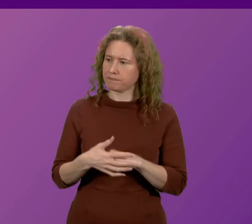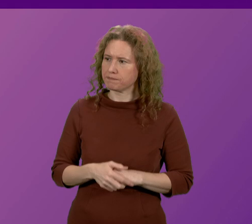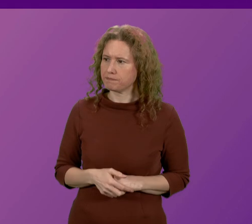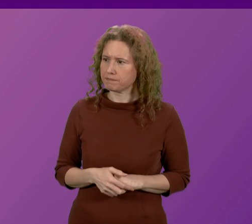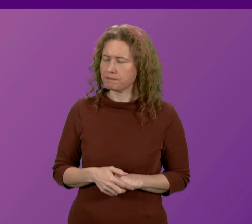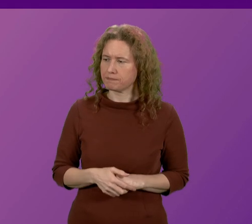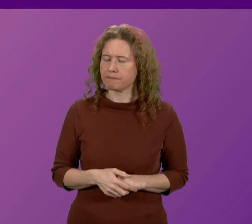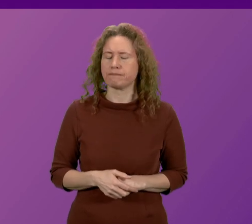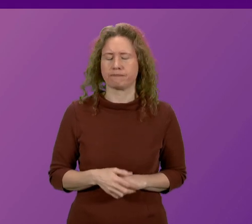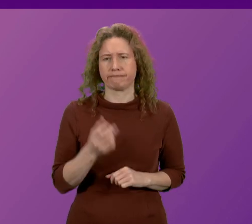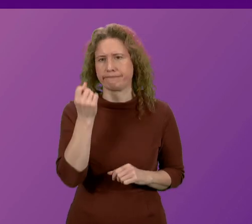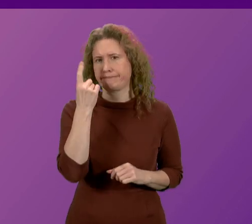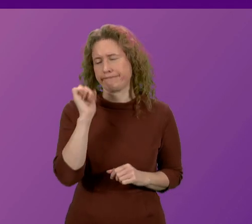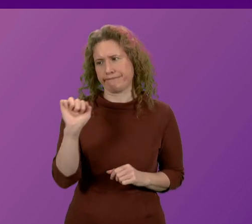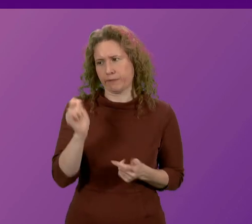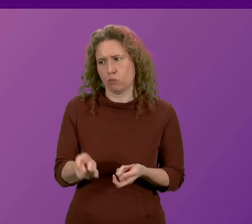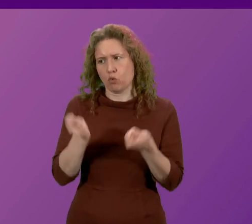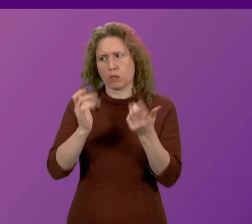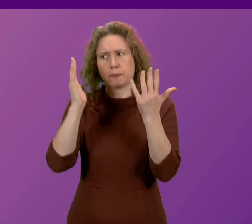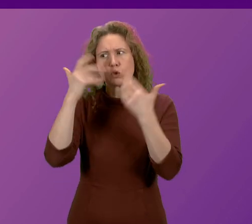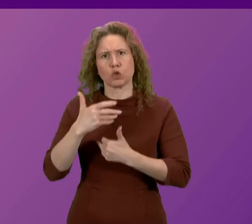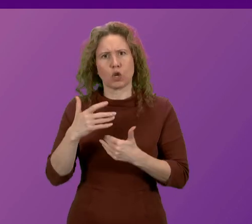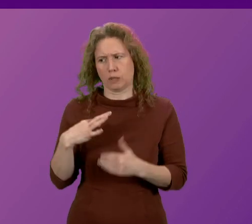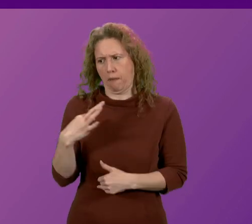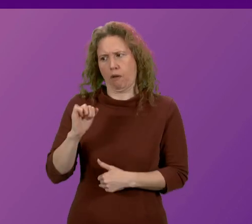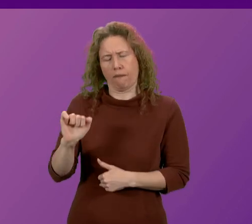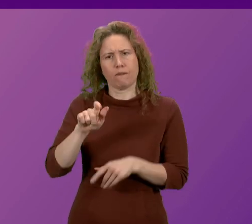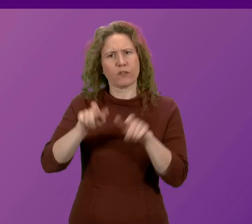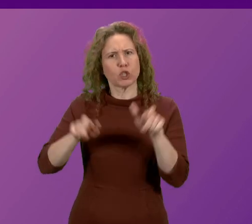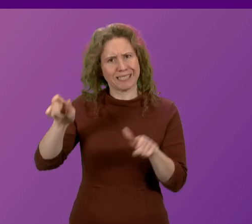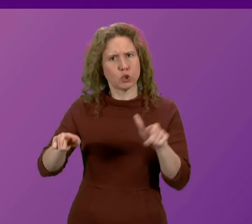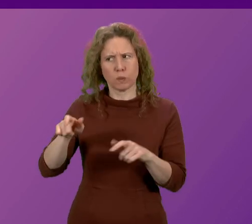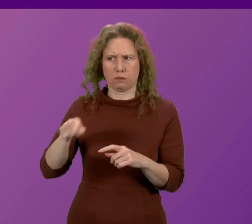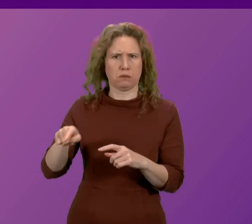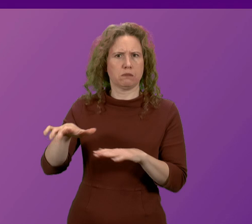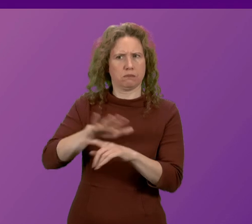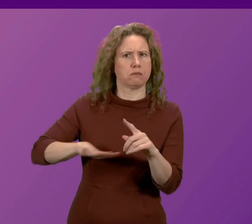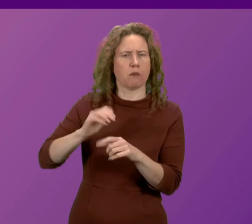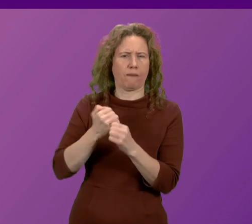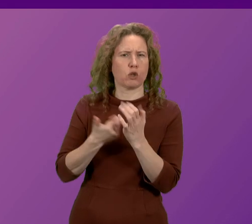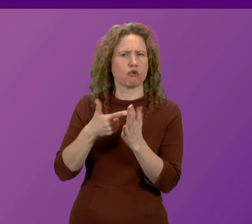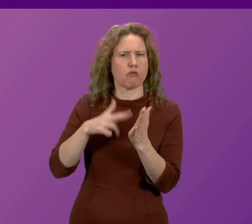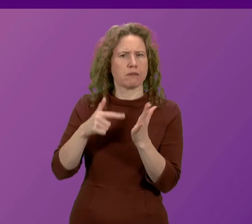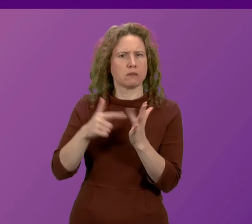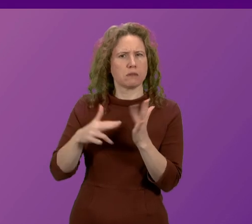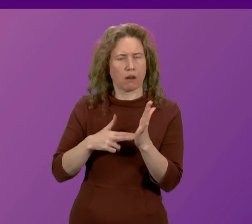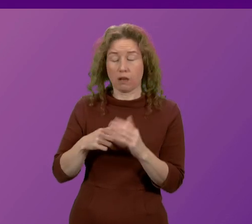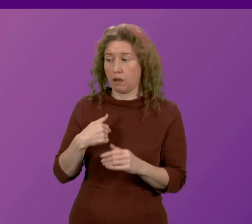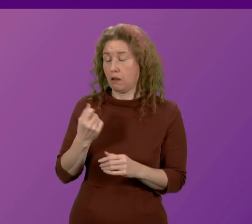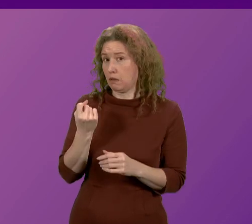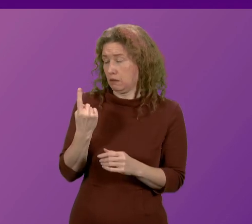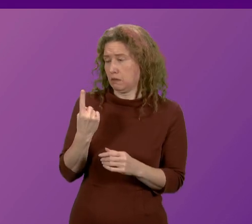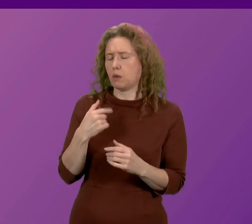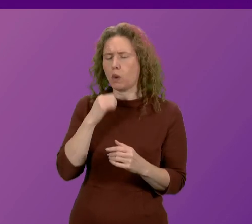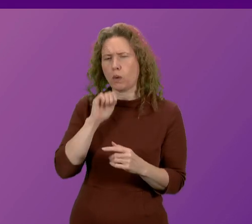I understand the concerns that Mr McPherson raises on behalf of his constituents, and I give them the assurance that we will do all that we